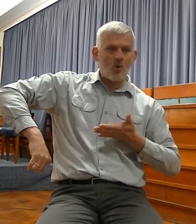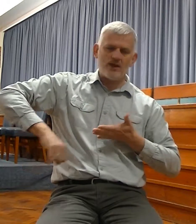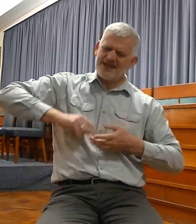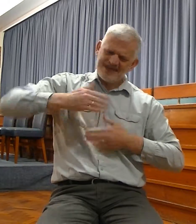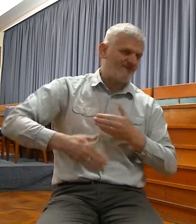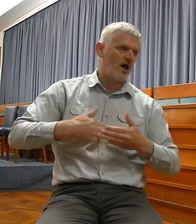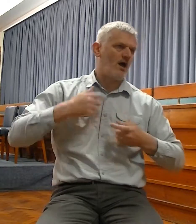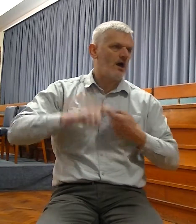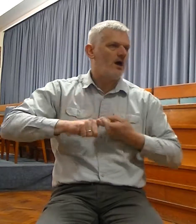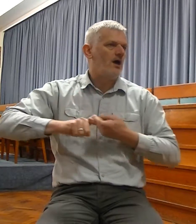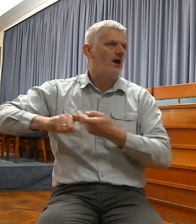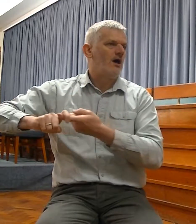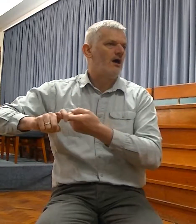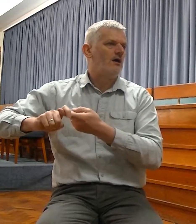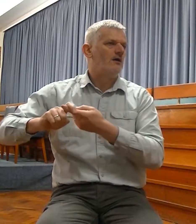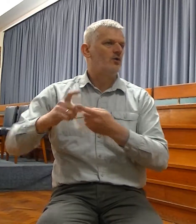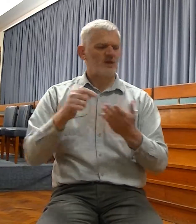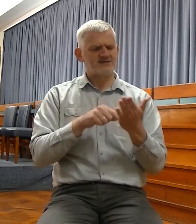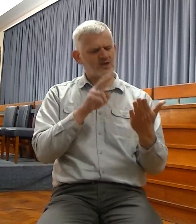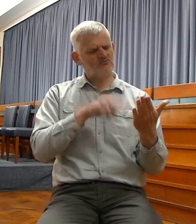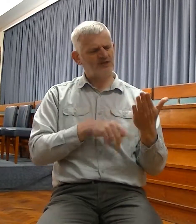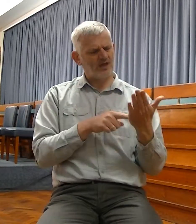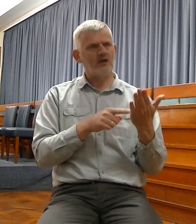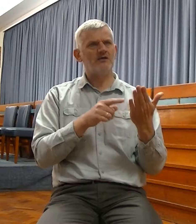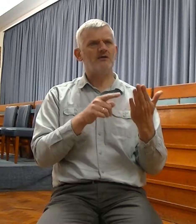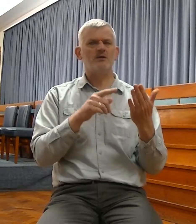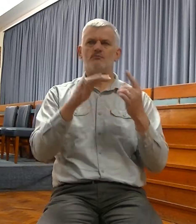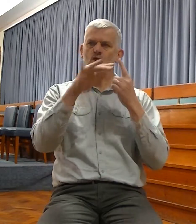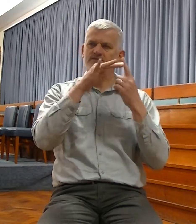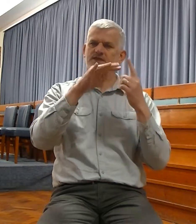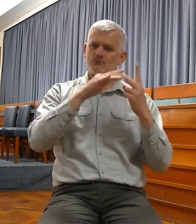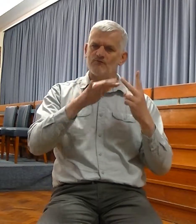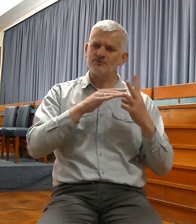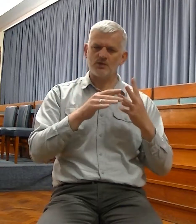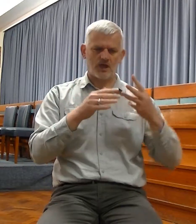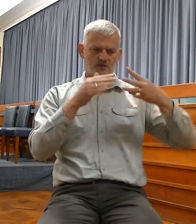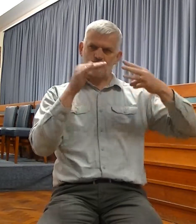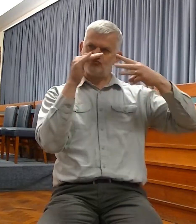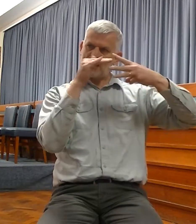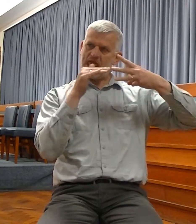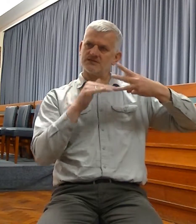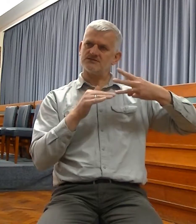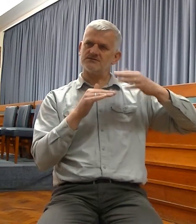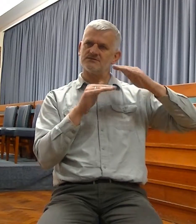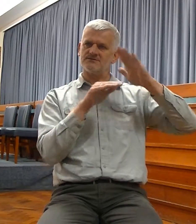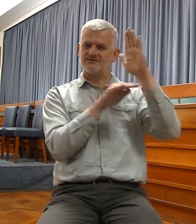of prophecy in many of these prophecies also, because they speak of the final gathering in,